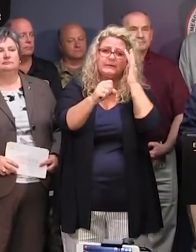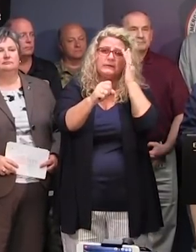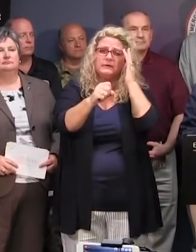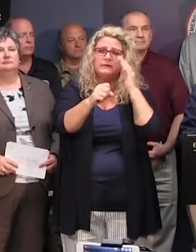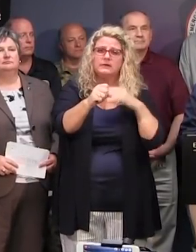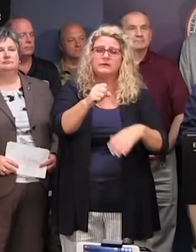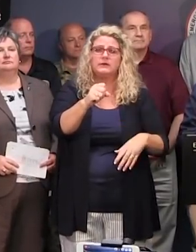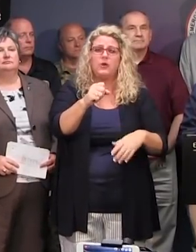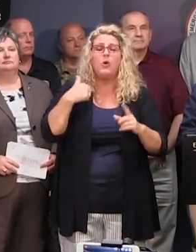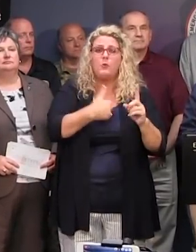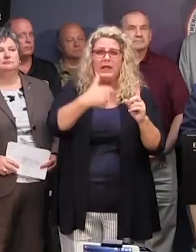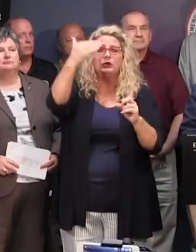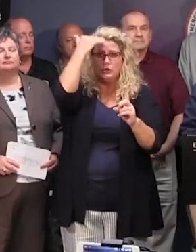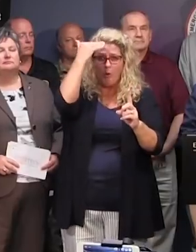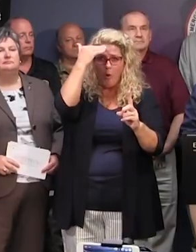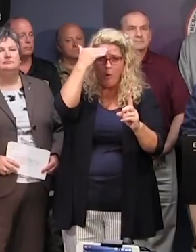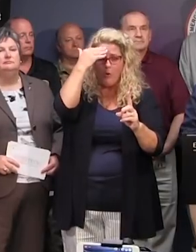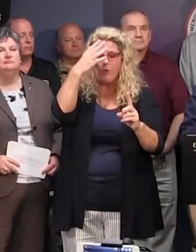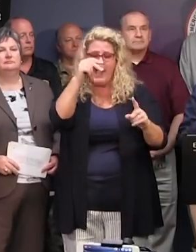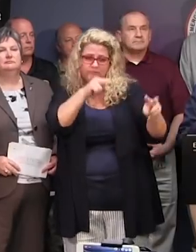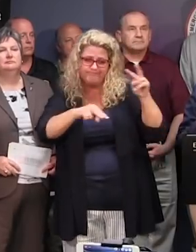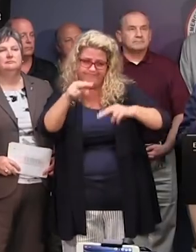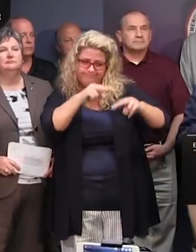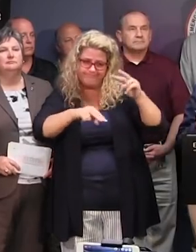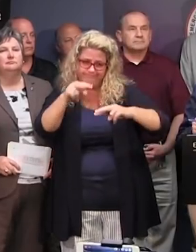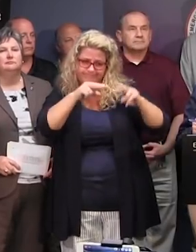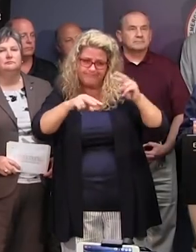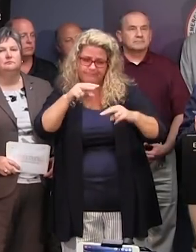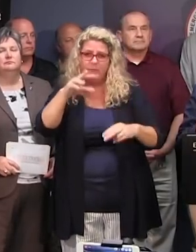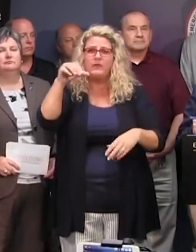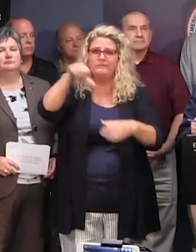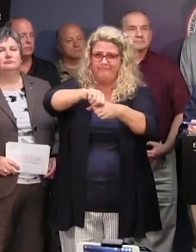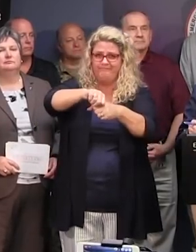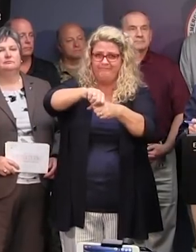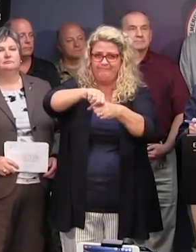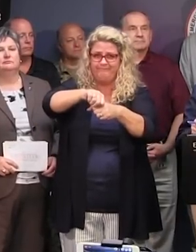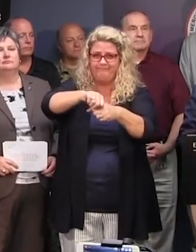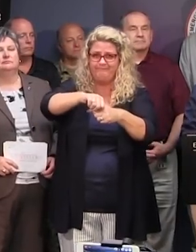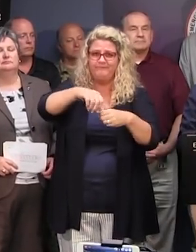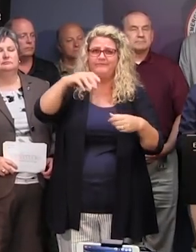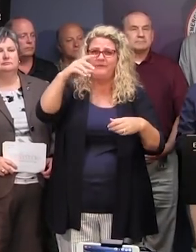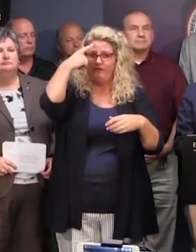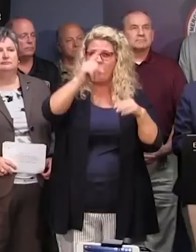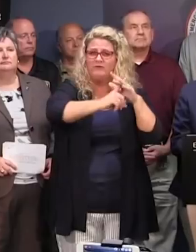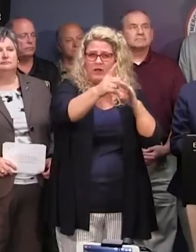We are aware and been monitoring closely the use of fuel for purposes of evacuation. I have to